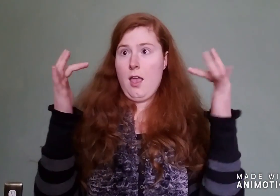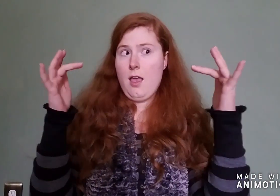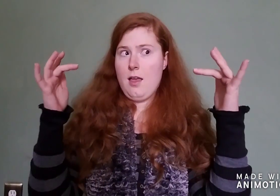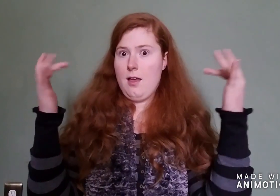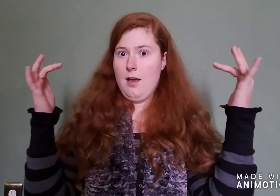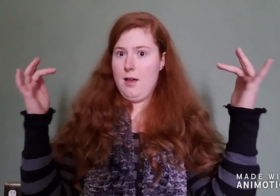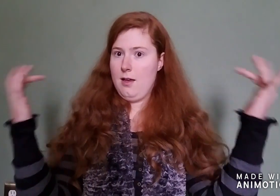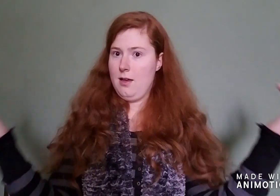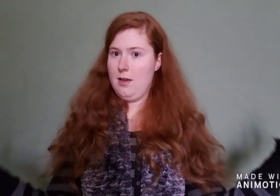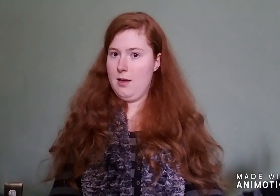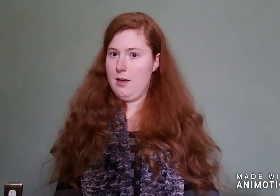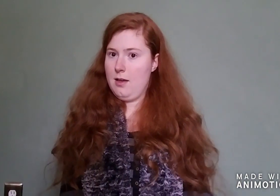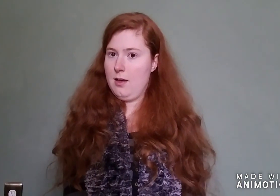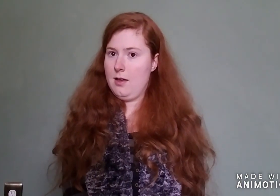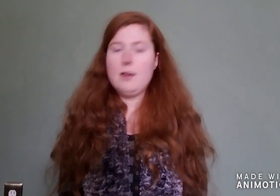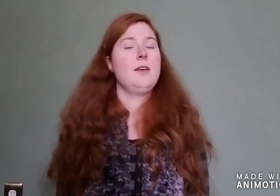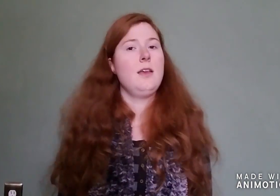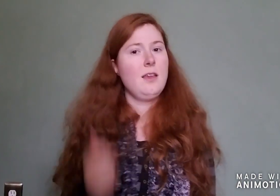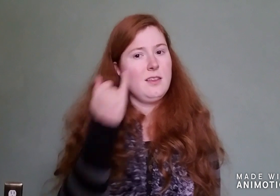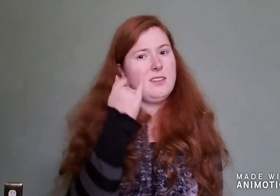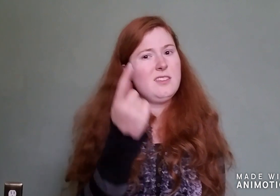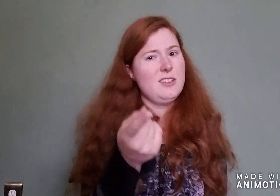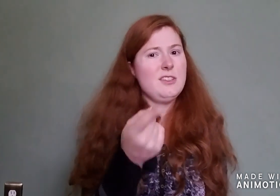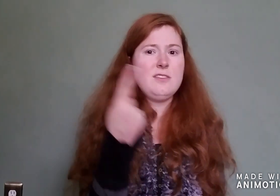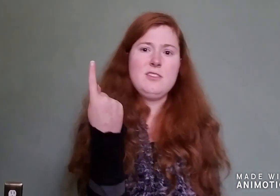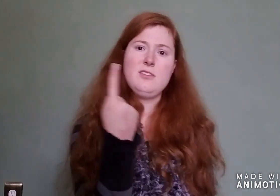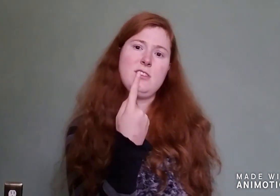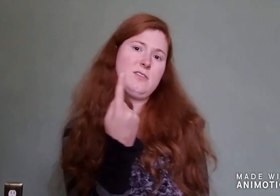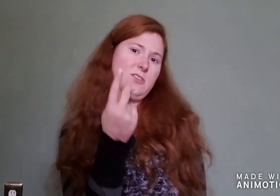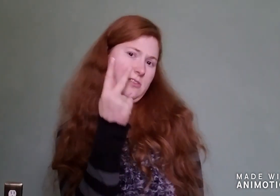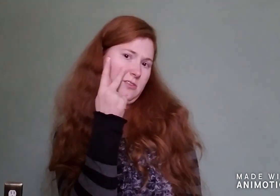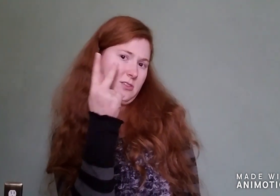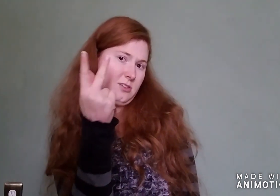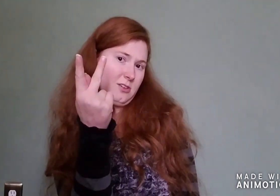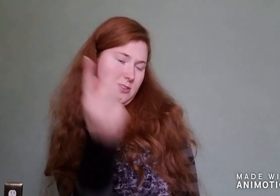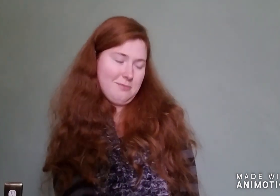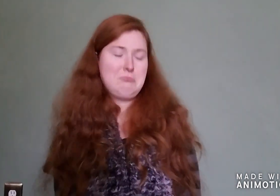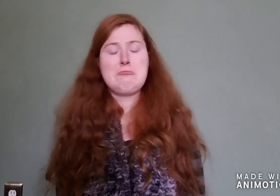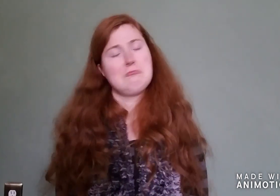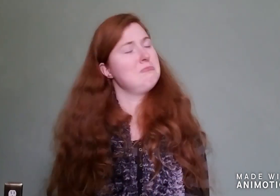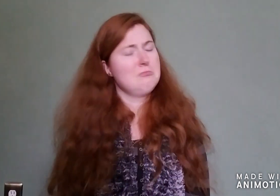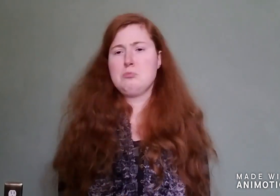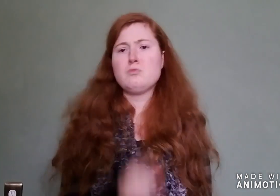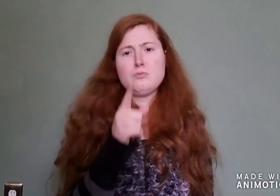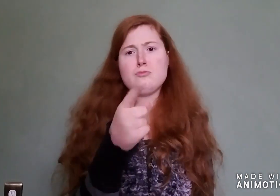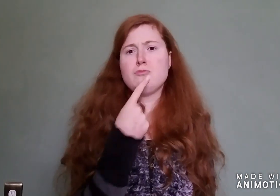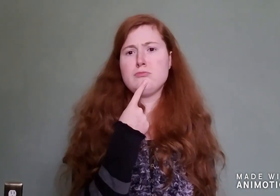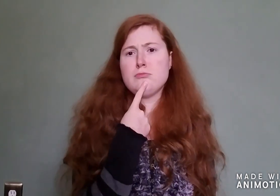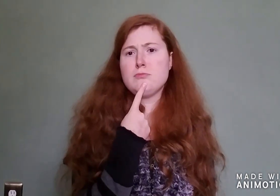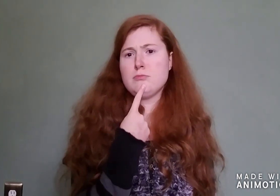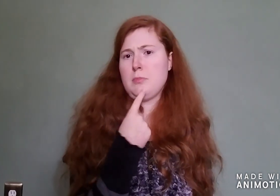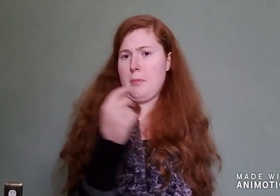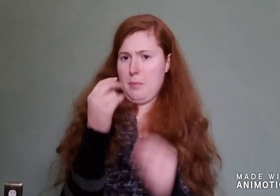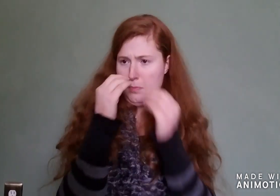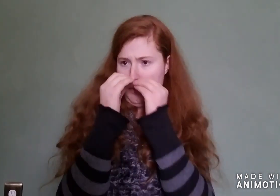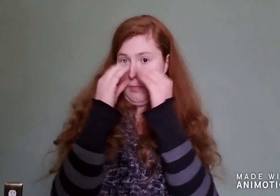nose, and if you ever saw it, you would even say it glows.